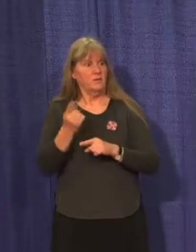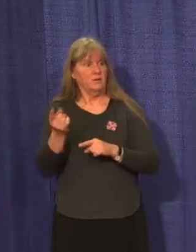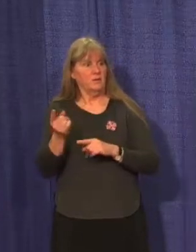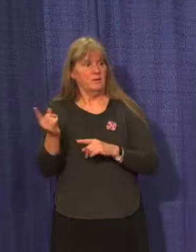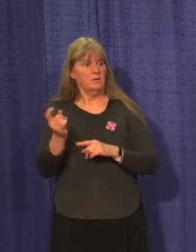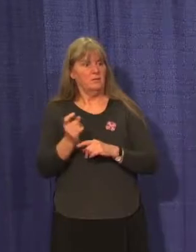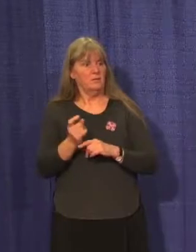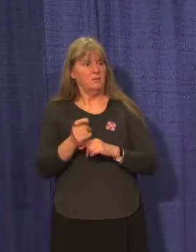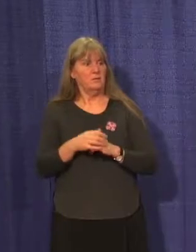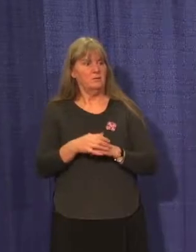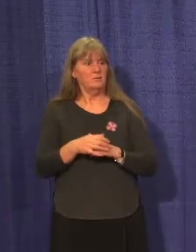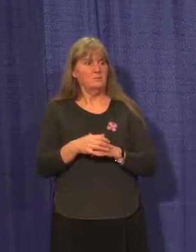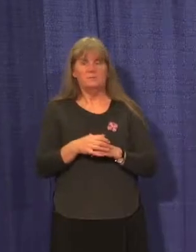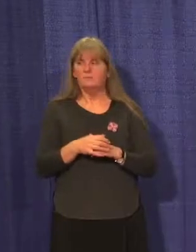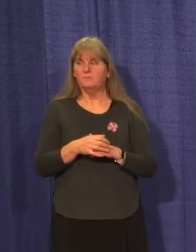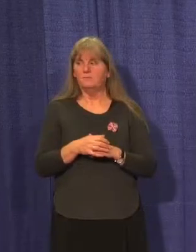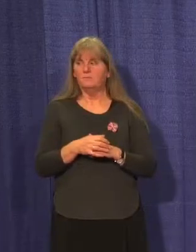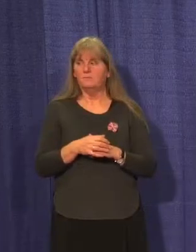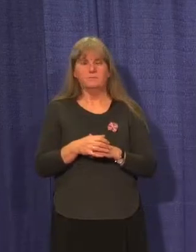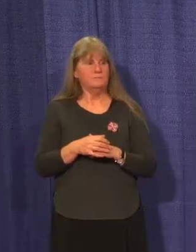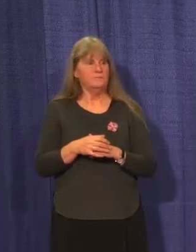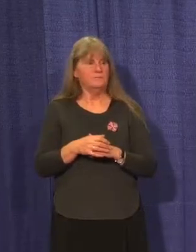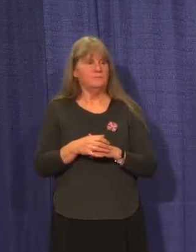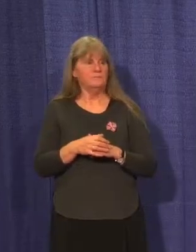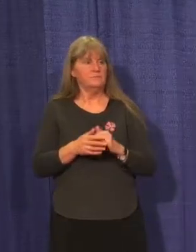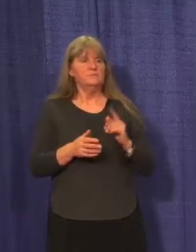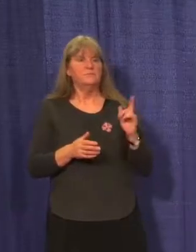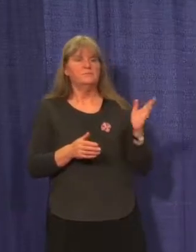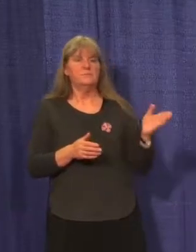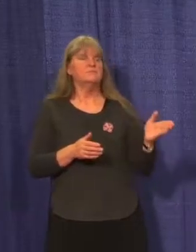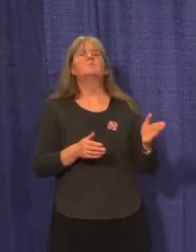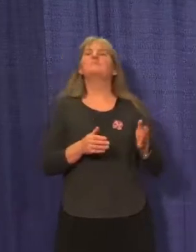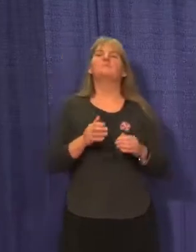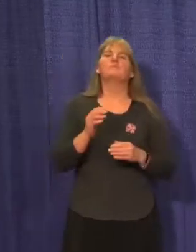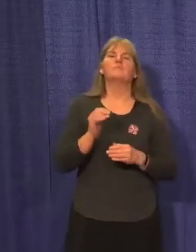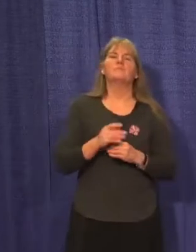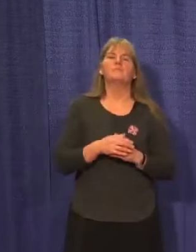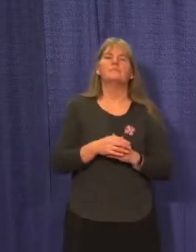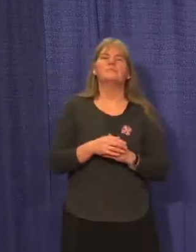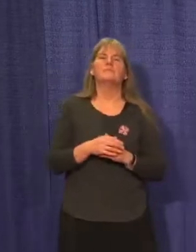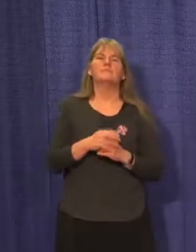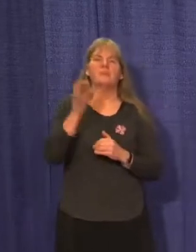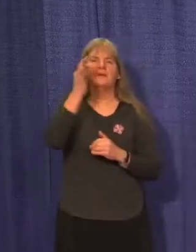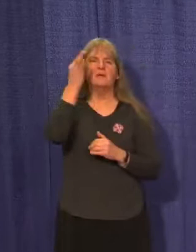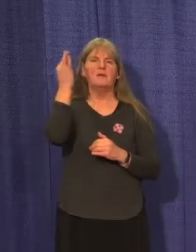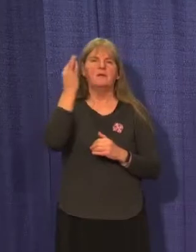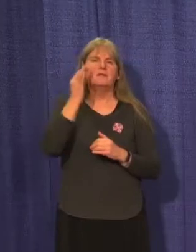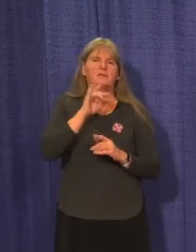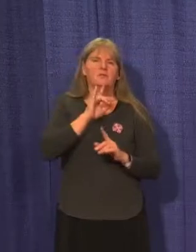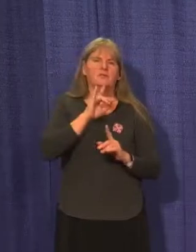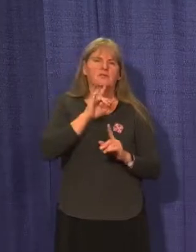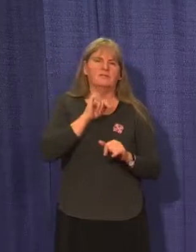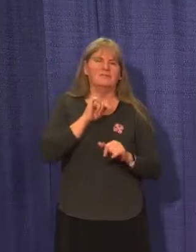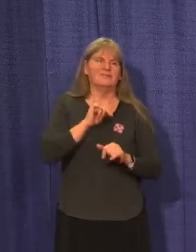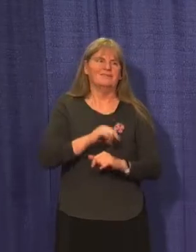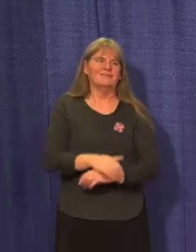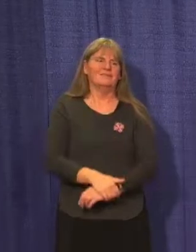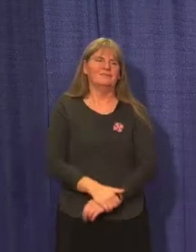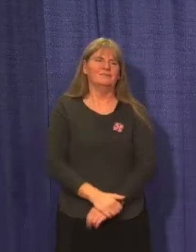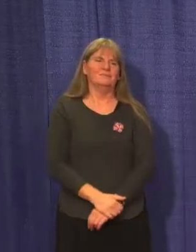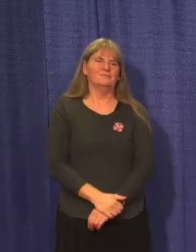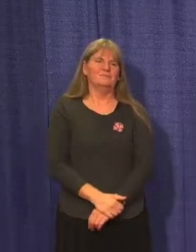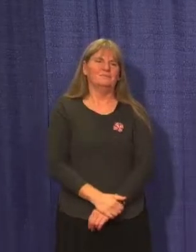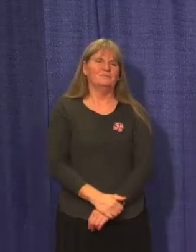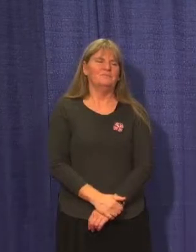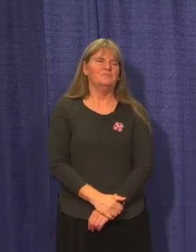I can add to that if necessary, but... Oui, je peux essayer. Oui, c'est